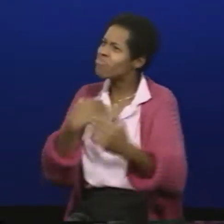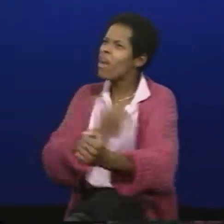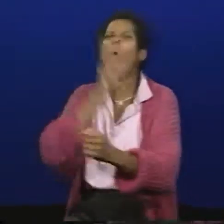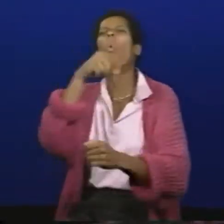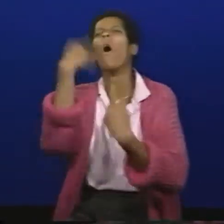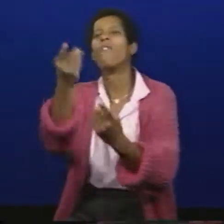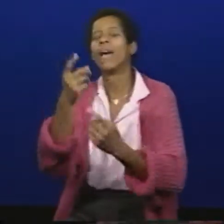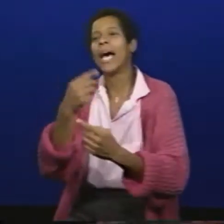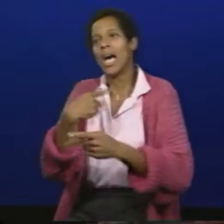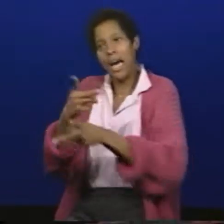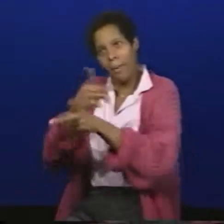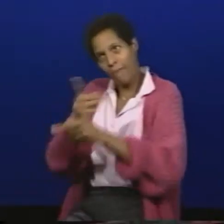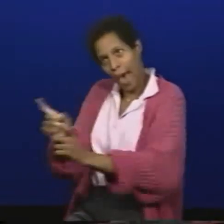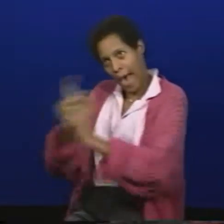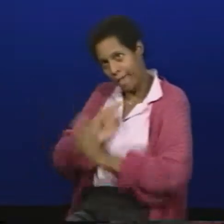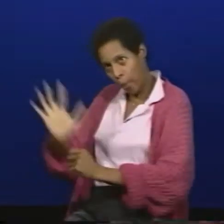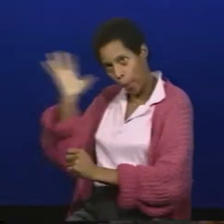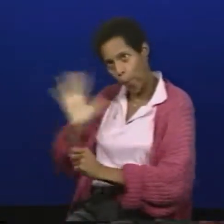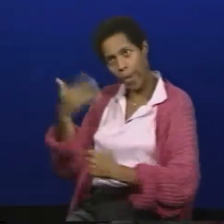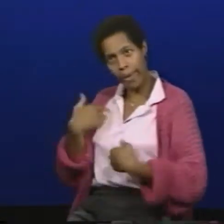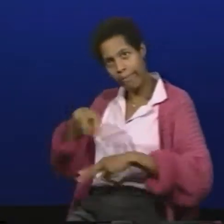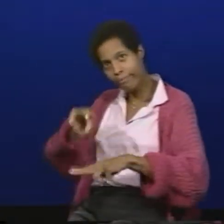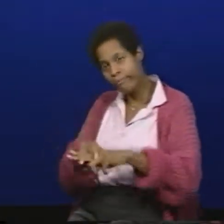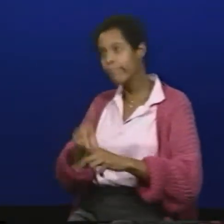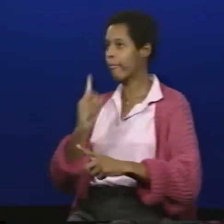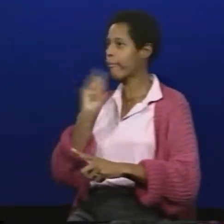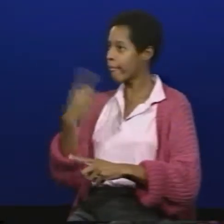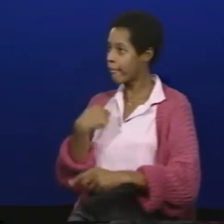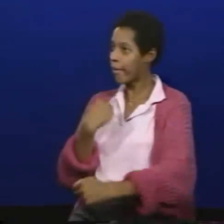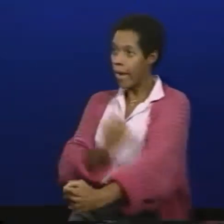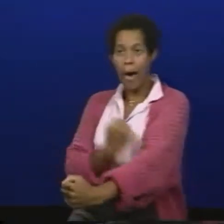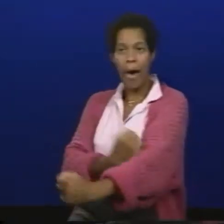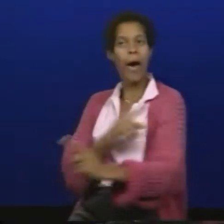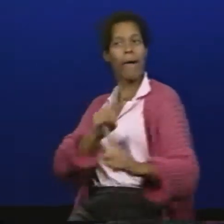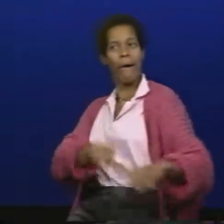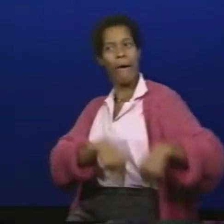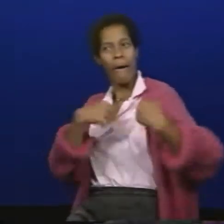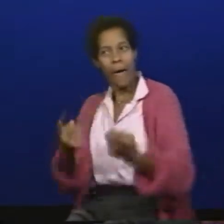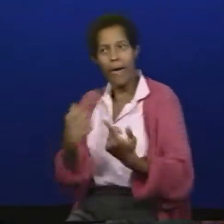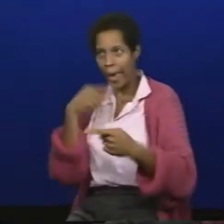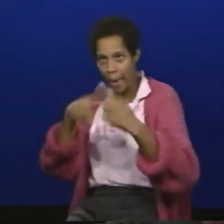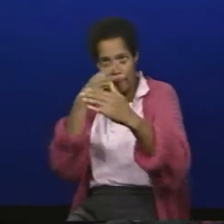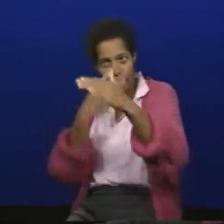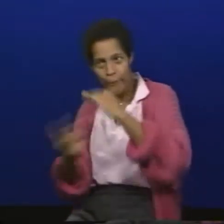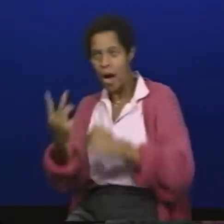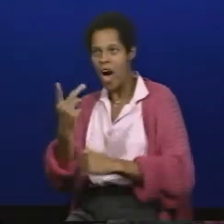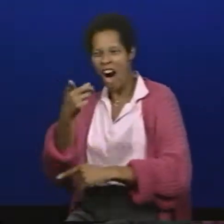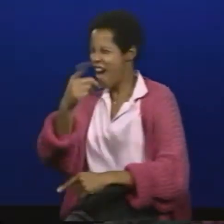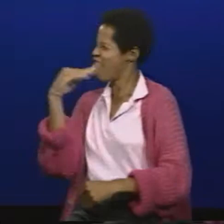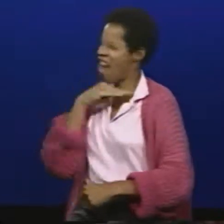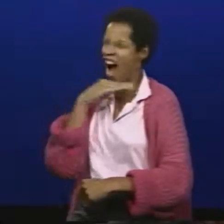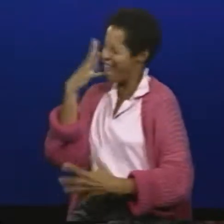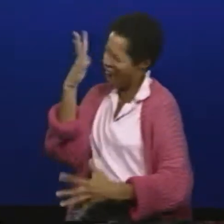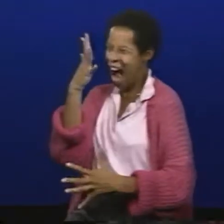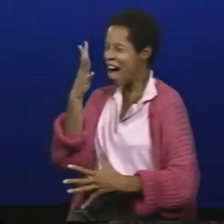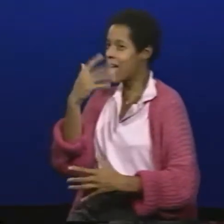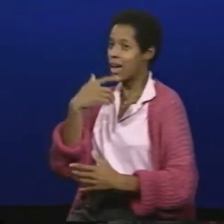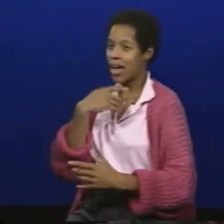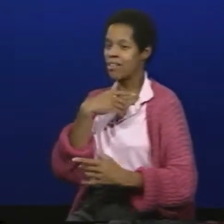something and I told them no that it was it was a name sign that I had been given a long time ago and I'd used it all my life they said